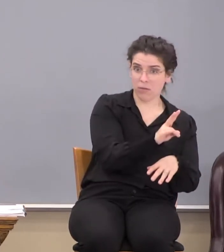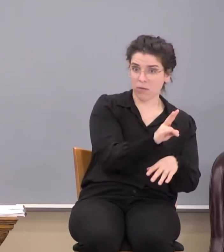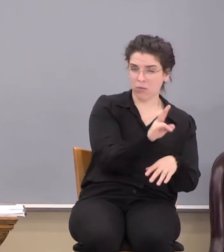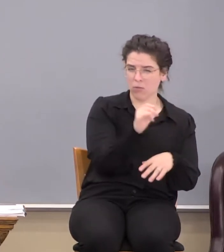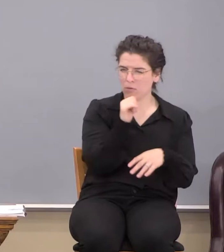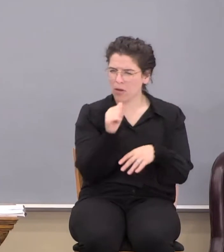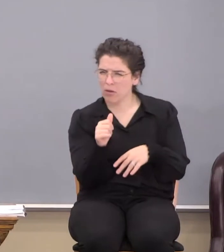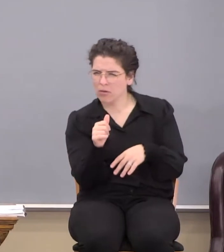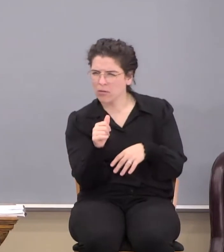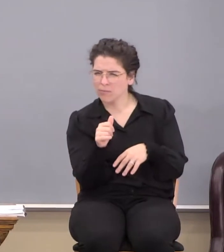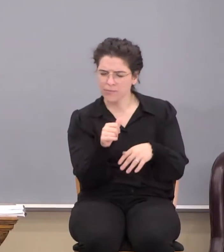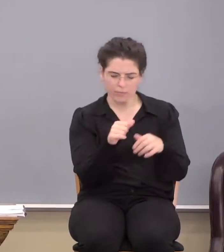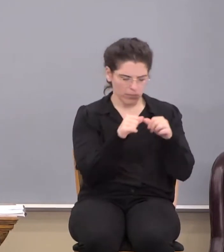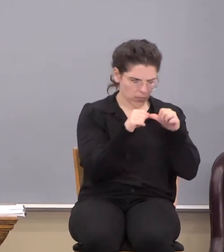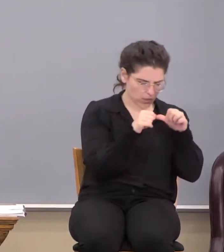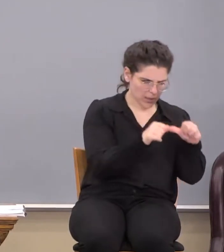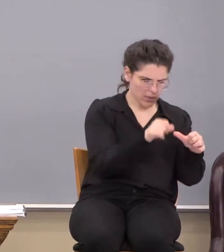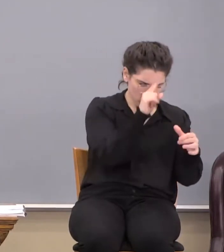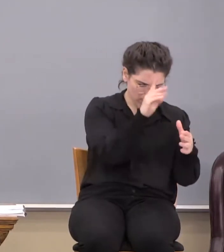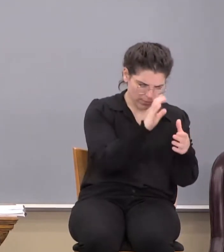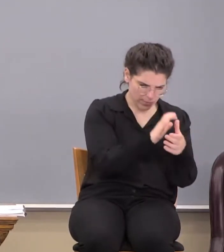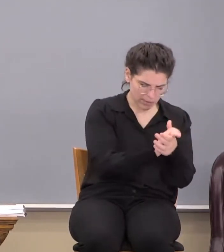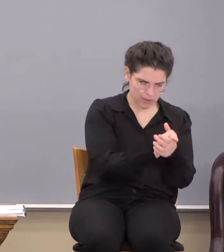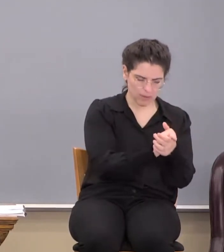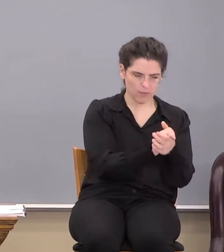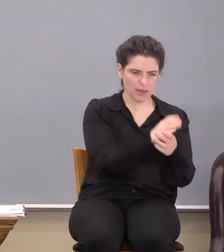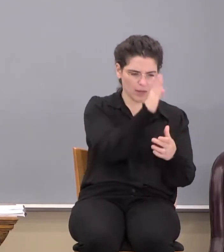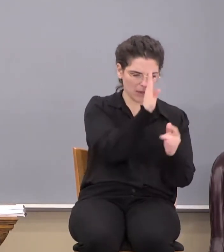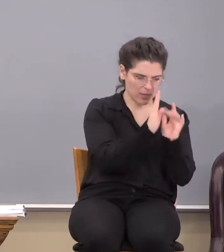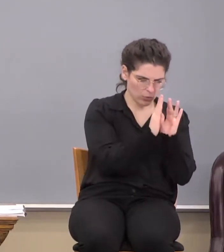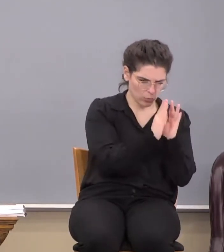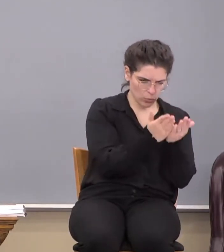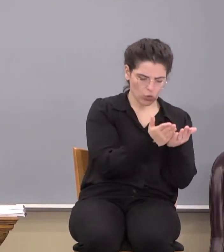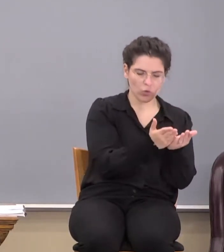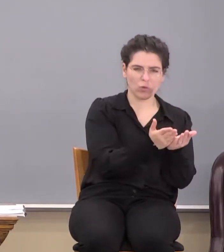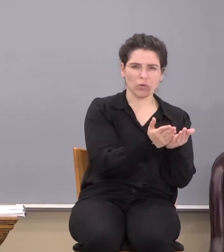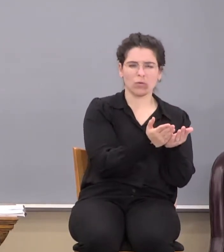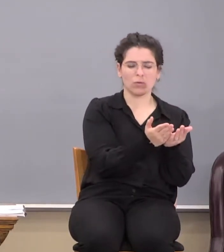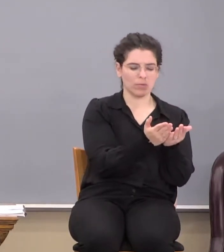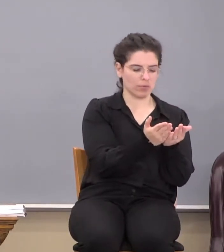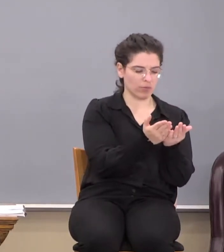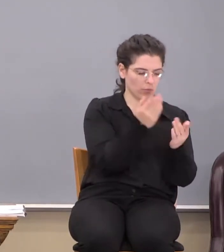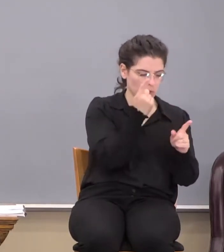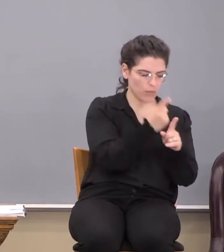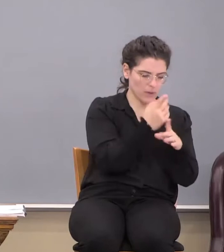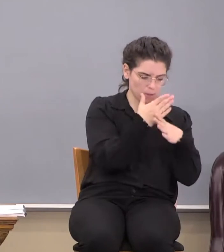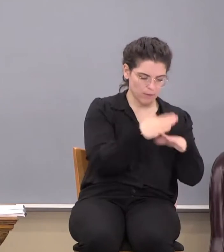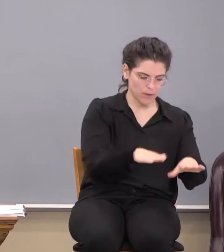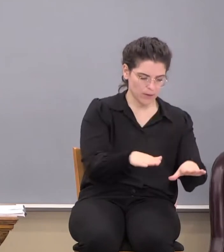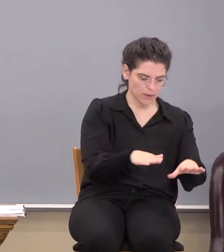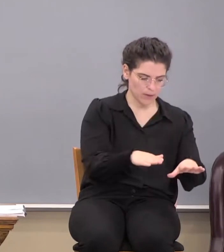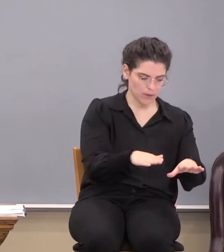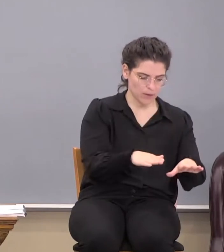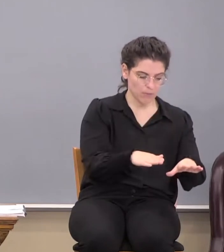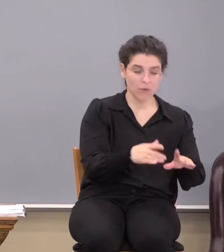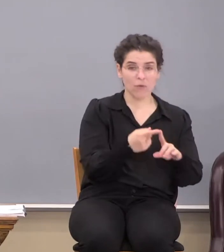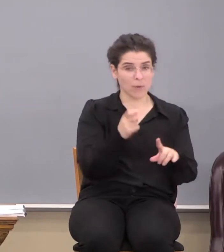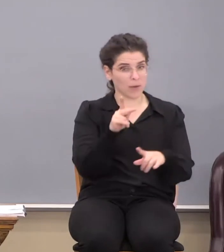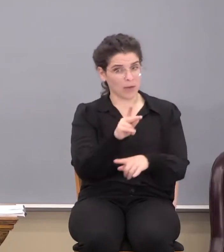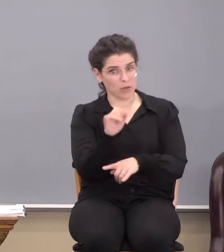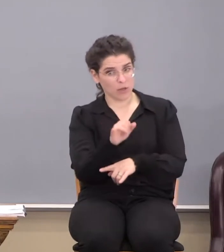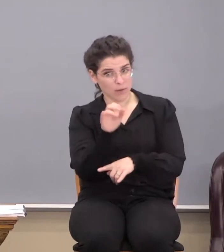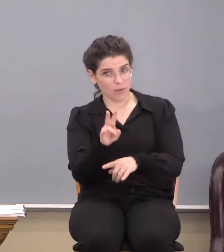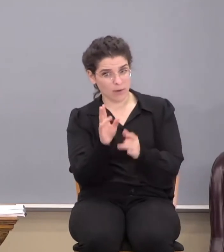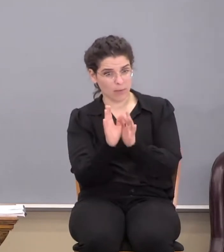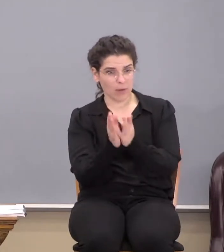It's whether or not we're going to keep believing God's word rightly divided out of the King James Bible.